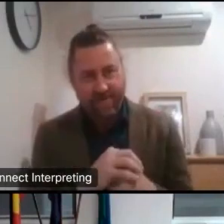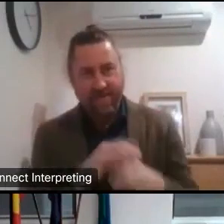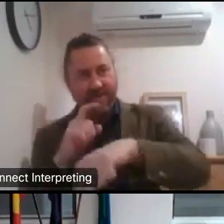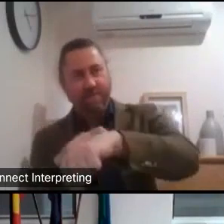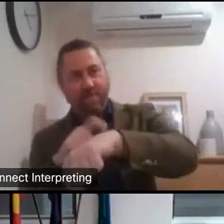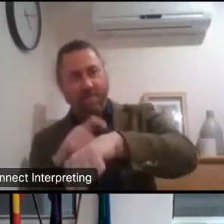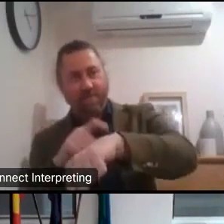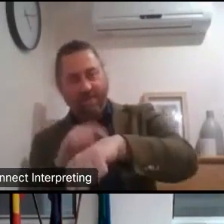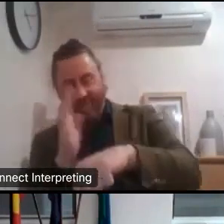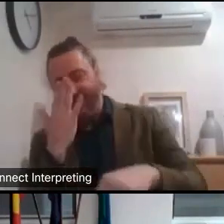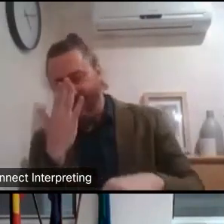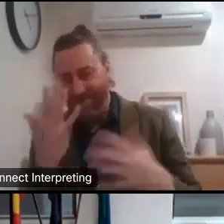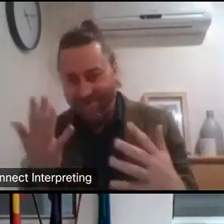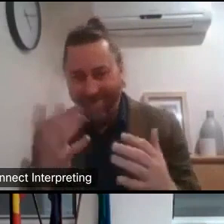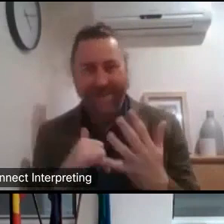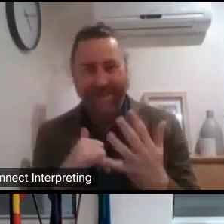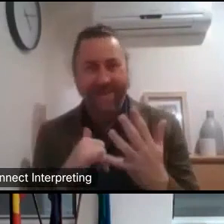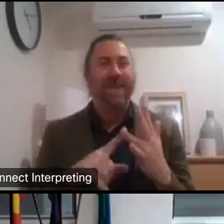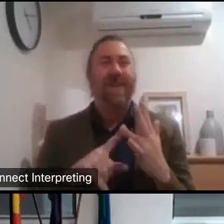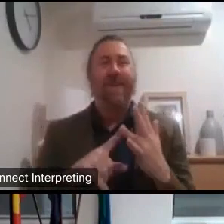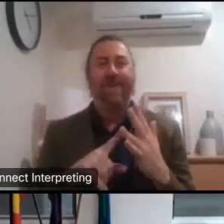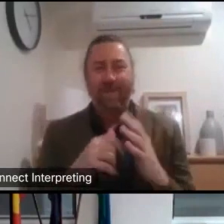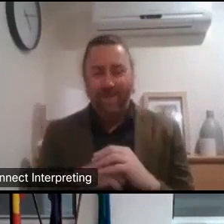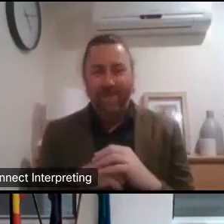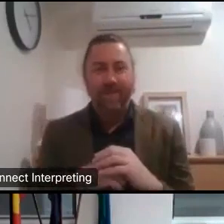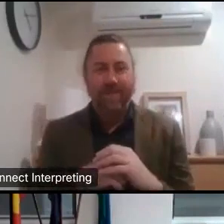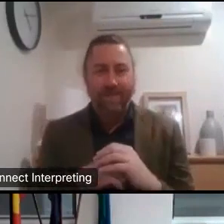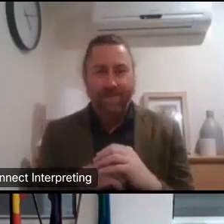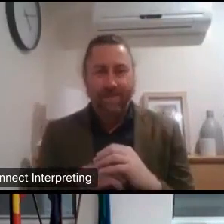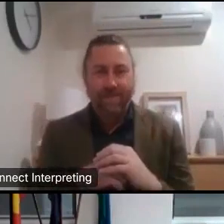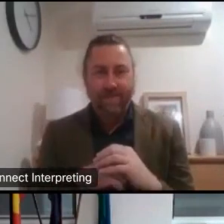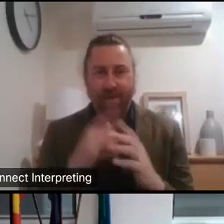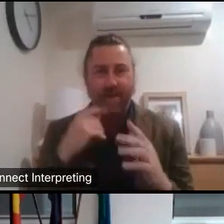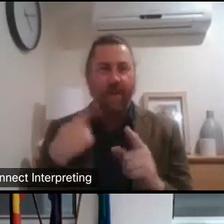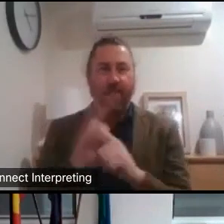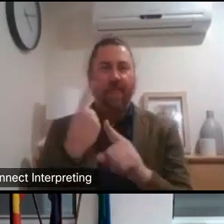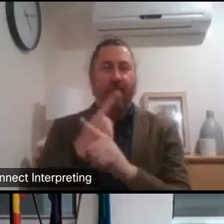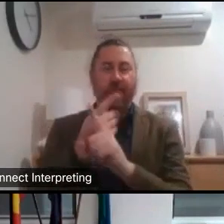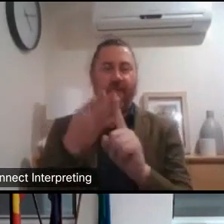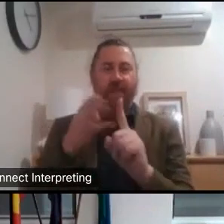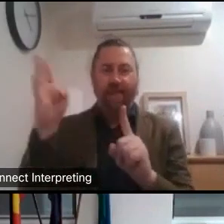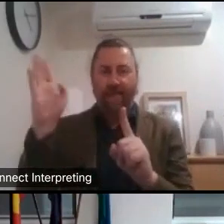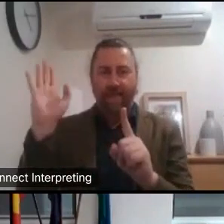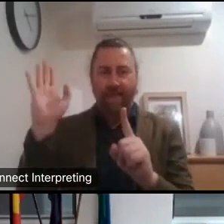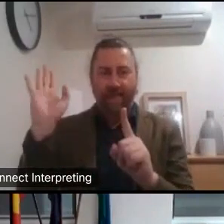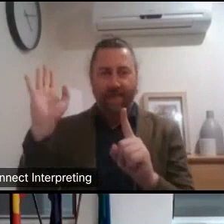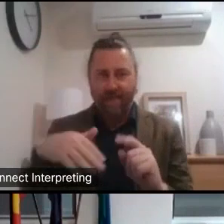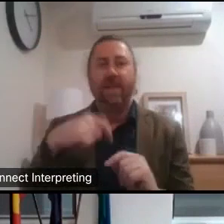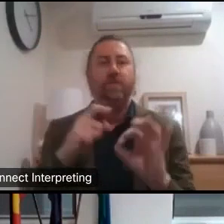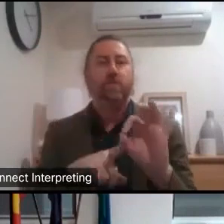on time um so i will stop uh i bring on too much uh this next question